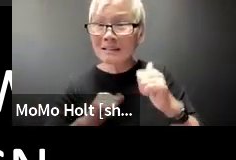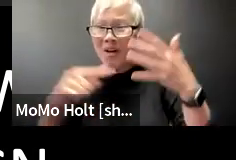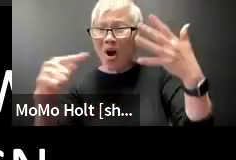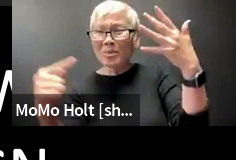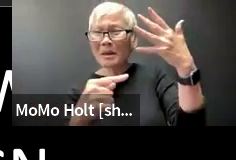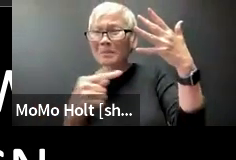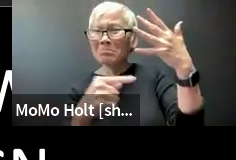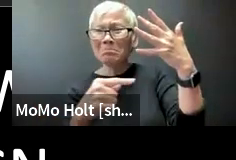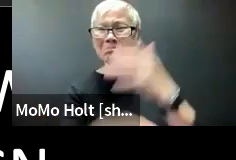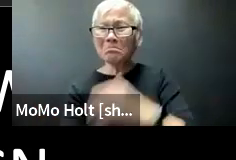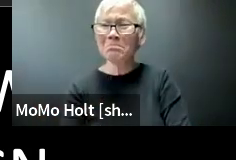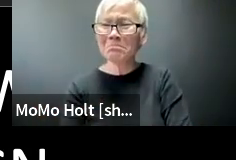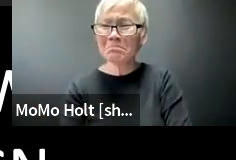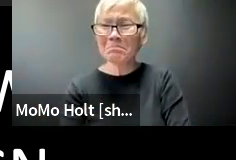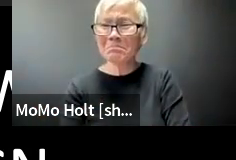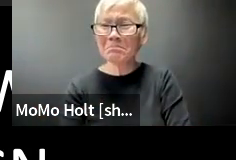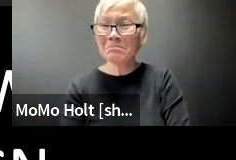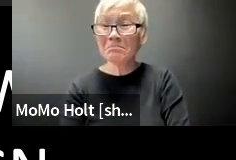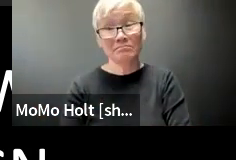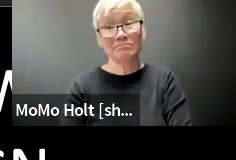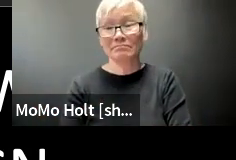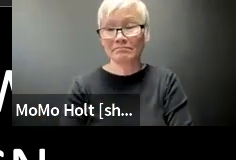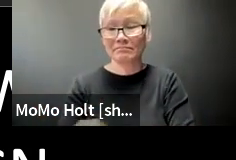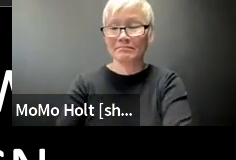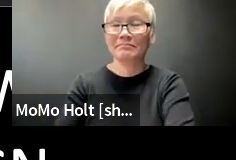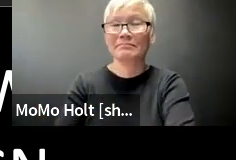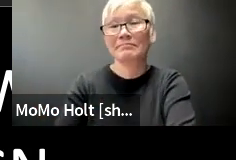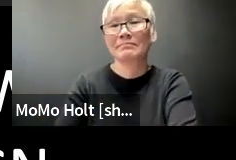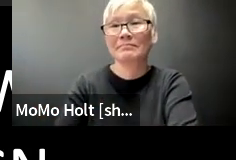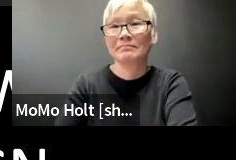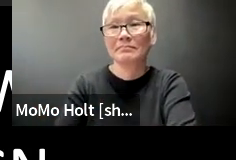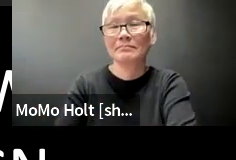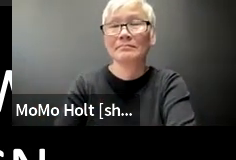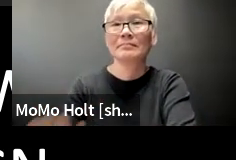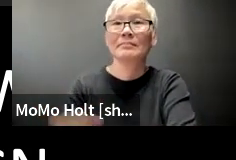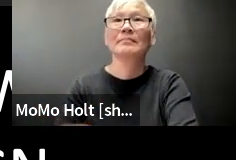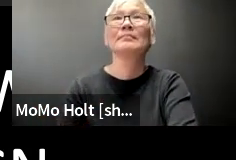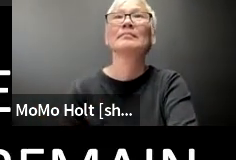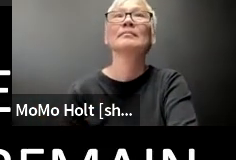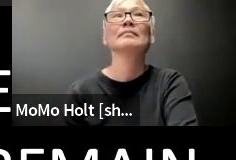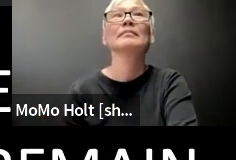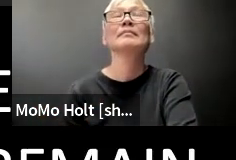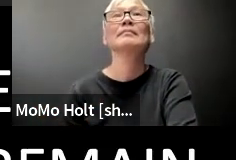the patrons patrons who come to see the show they're left at the bottom of the list